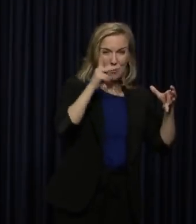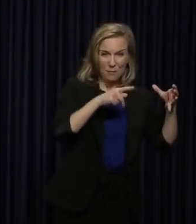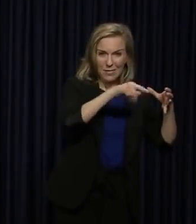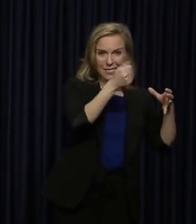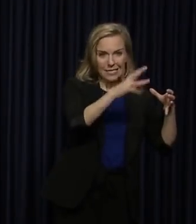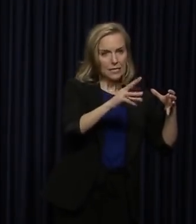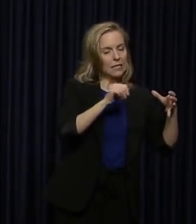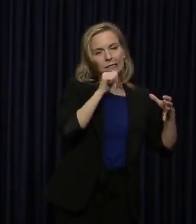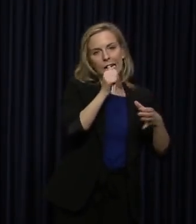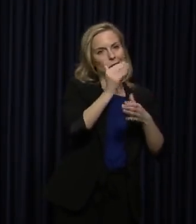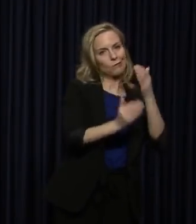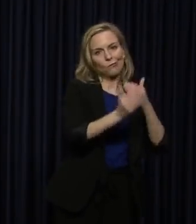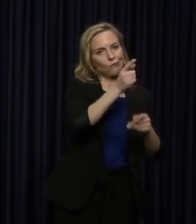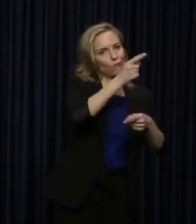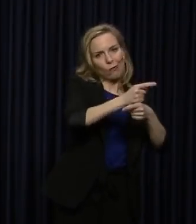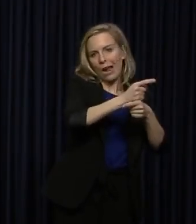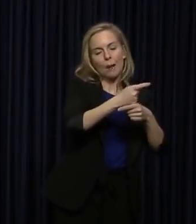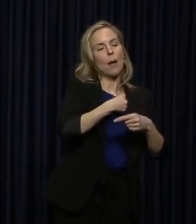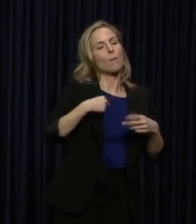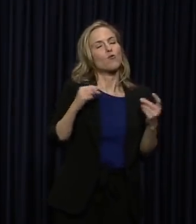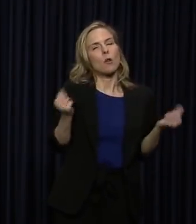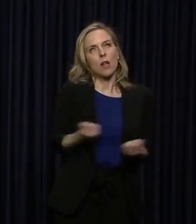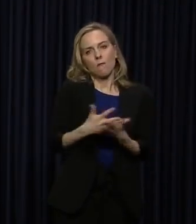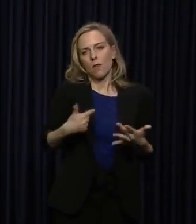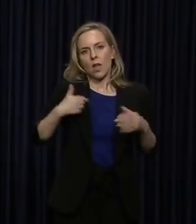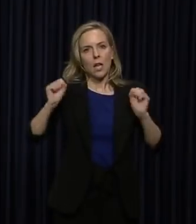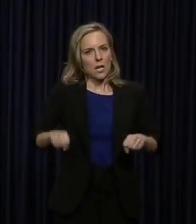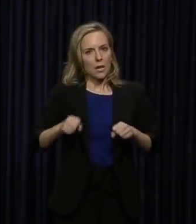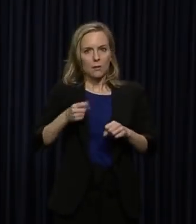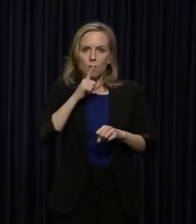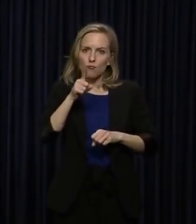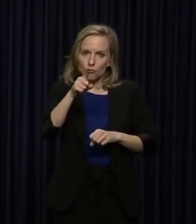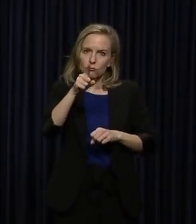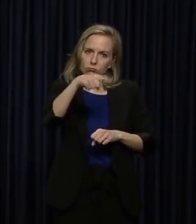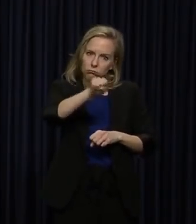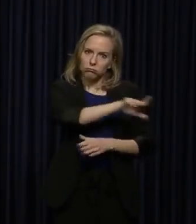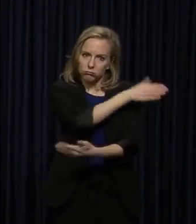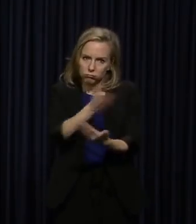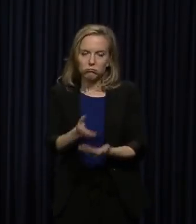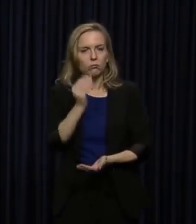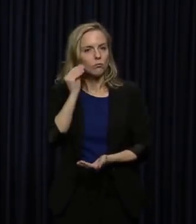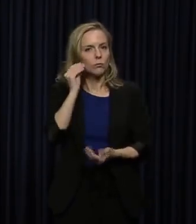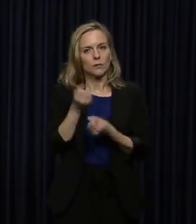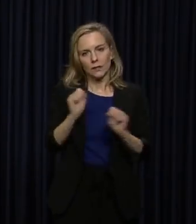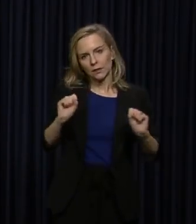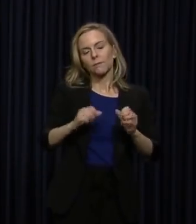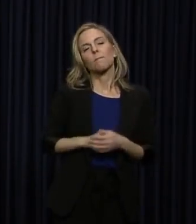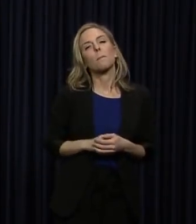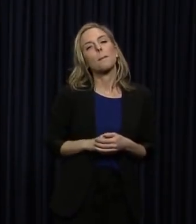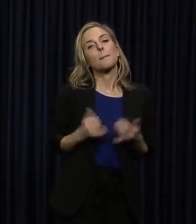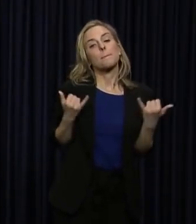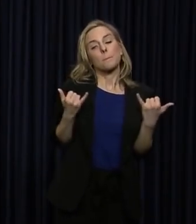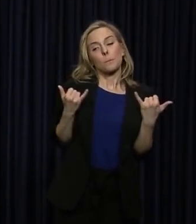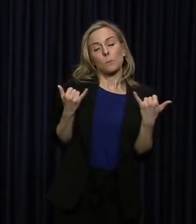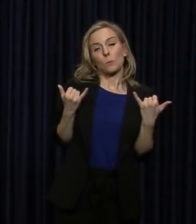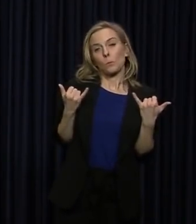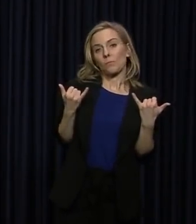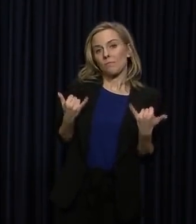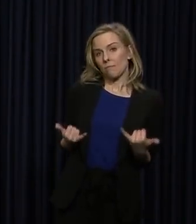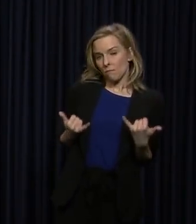we can. And I will tell you, I've been personally doing everything I can to get you home. Where we are today